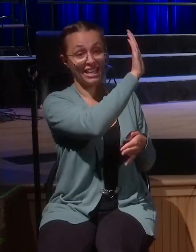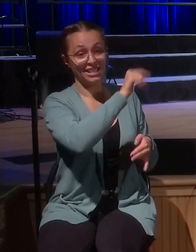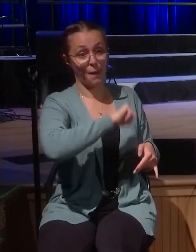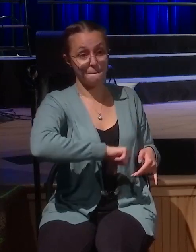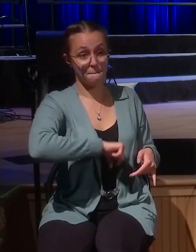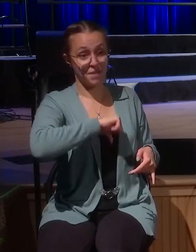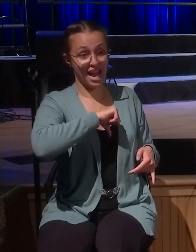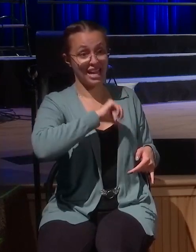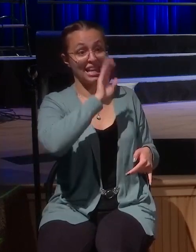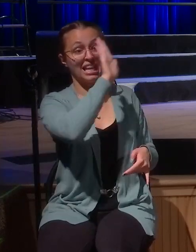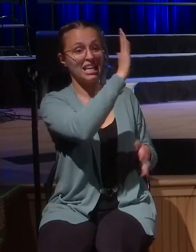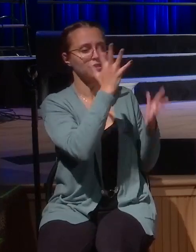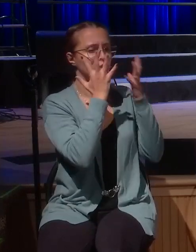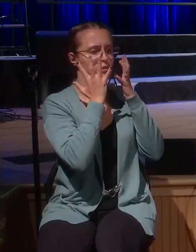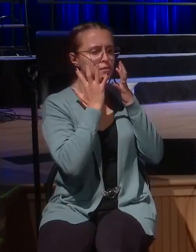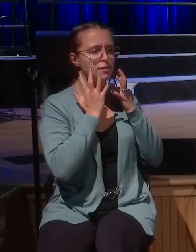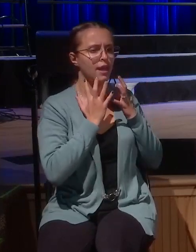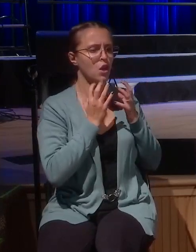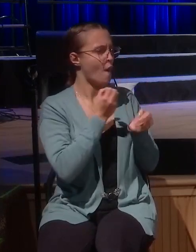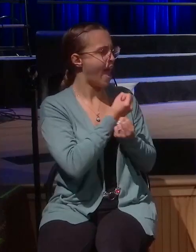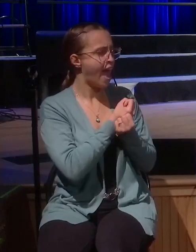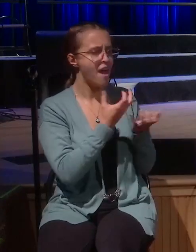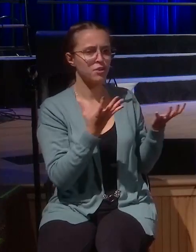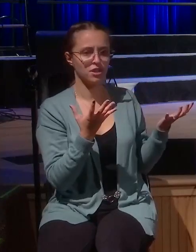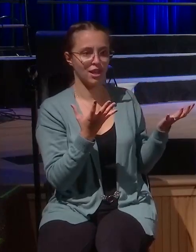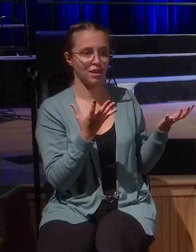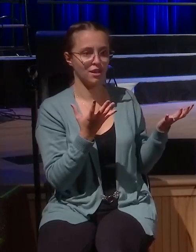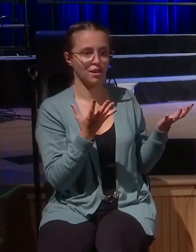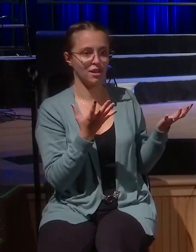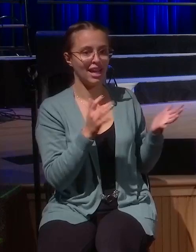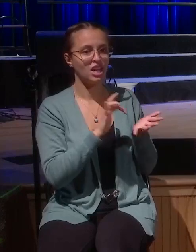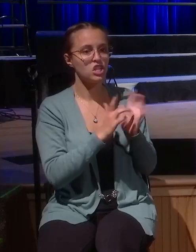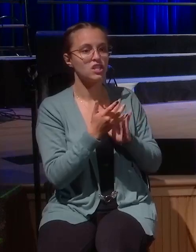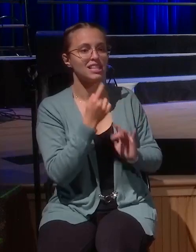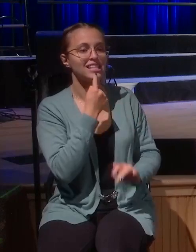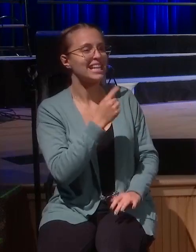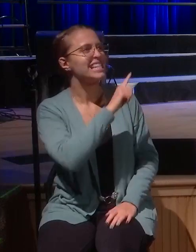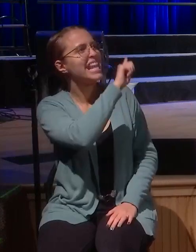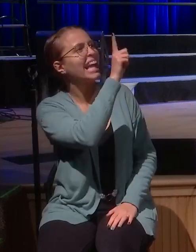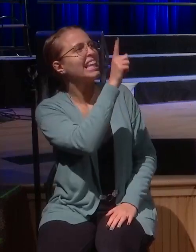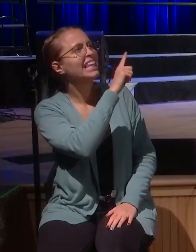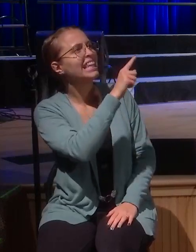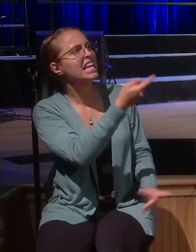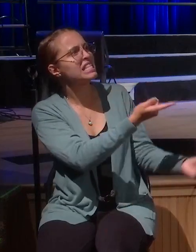knows everything about him and yet he still calls out to him, Zacchaeus, come down. I must be with you today.